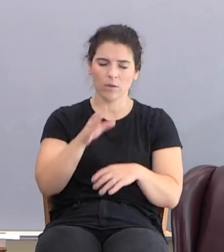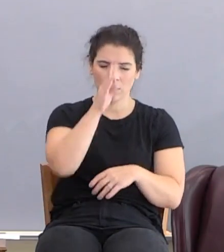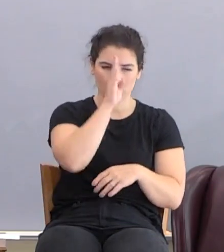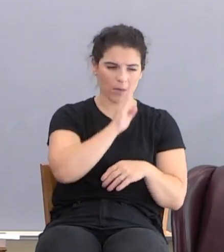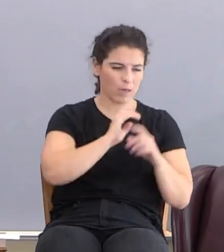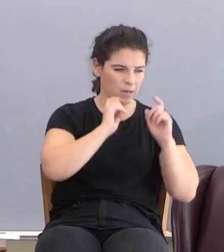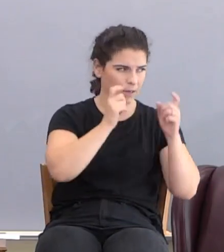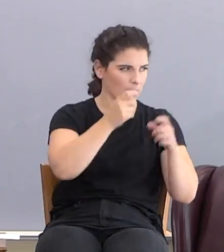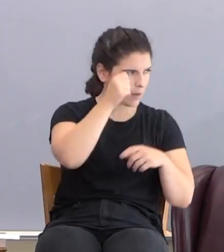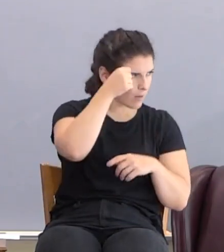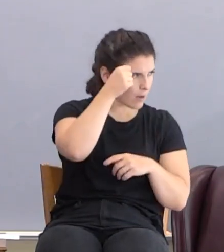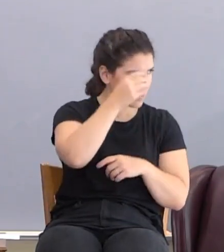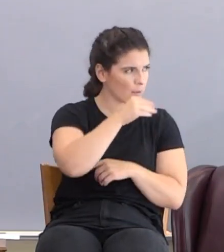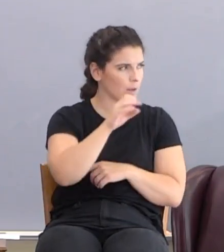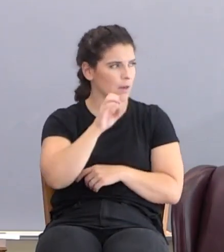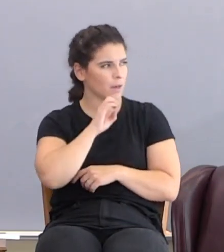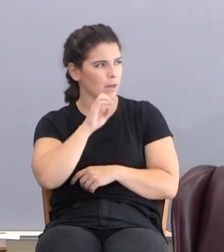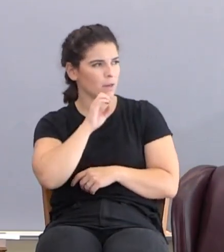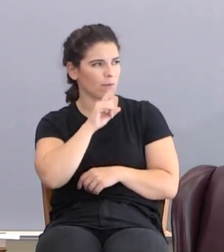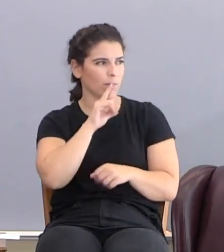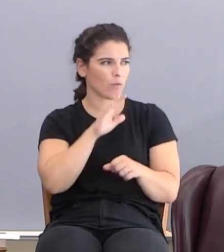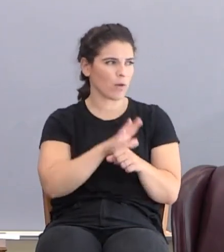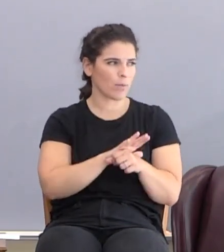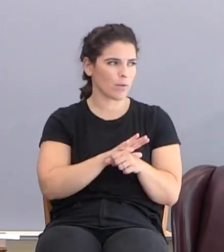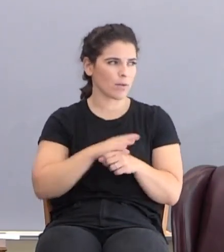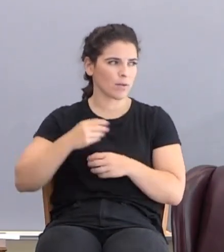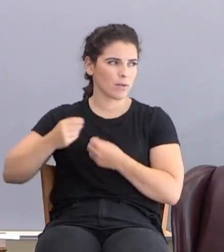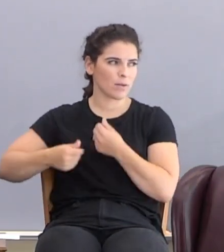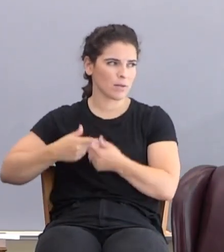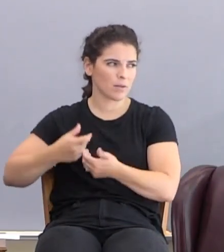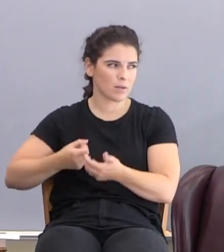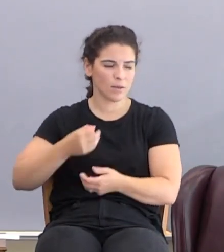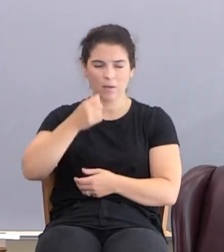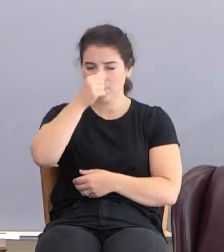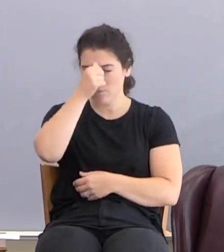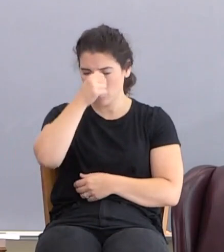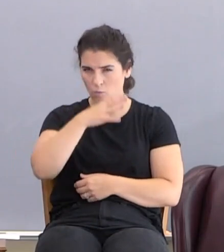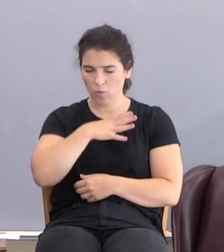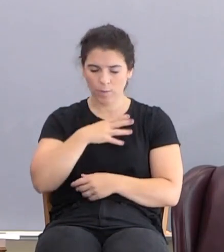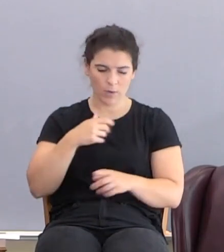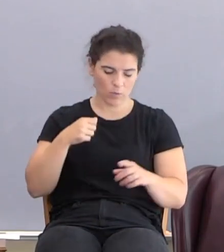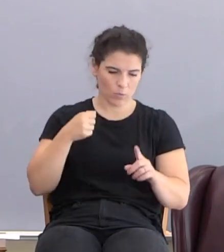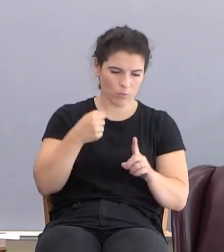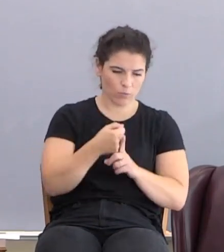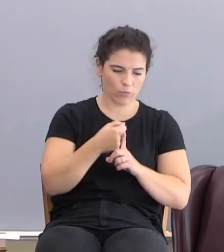a promise. You remember he said, the seed of the woman is going to bruise the head of the seed of the serpent.